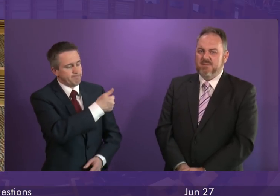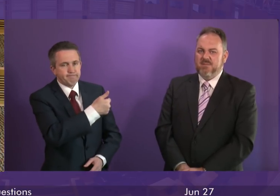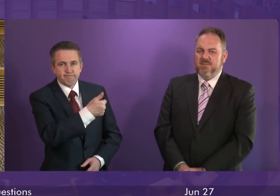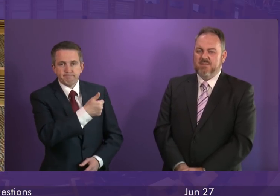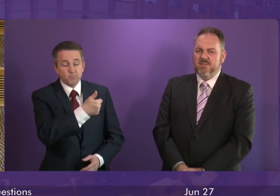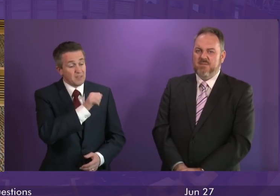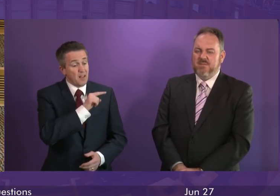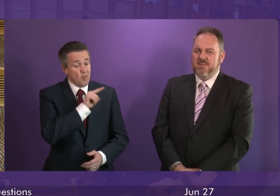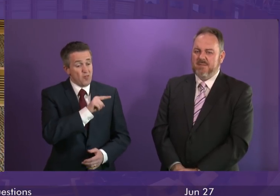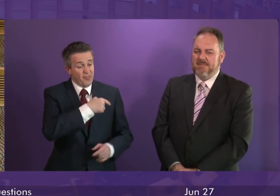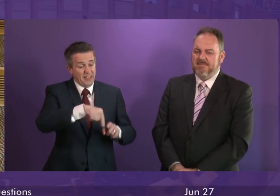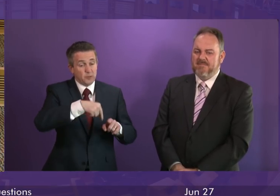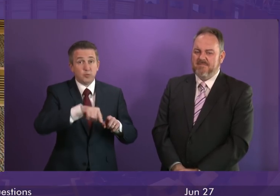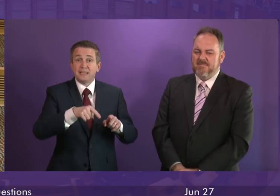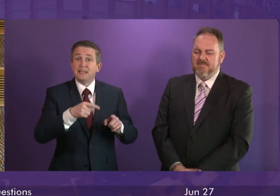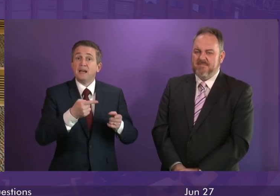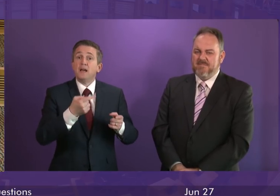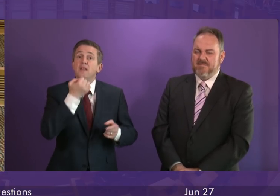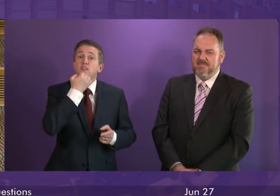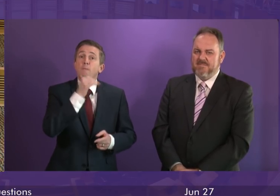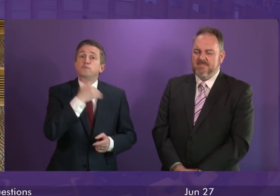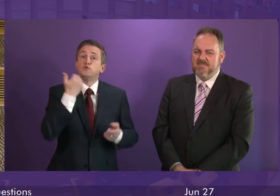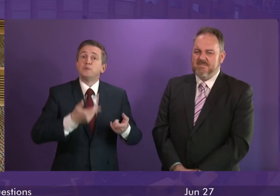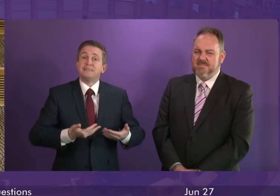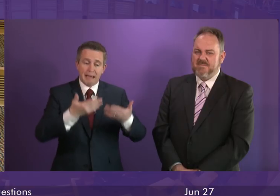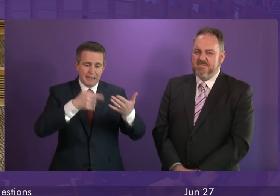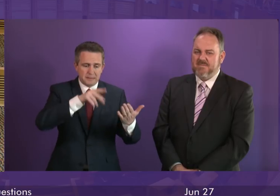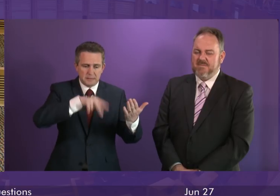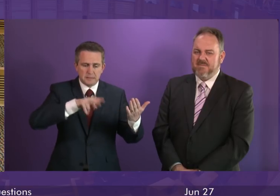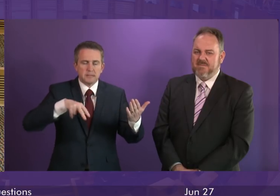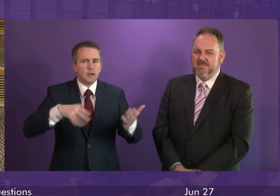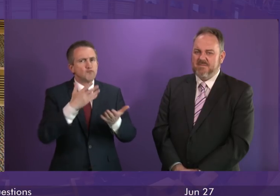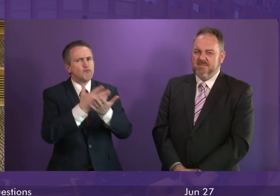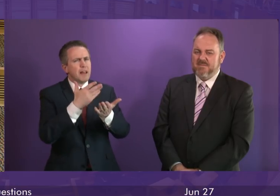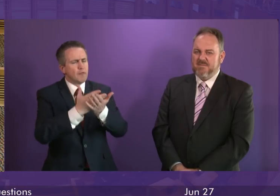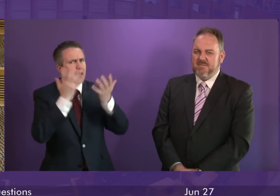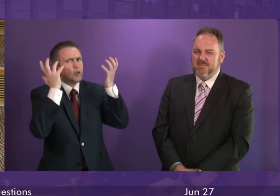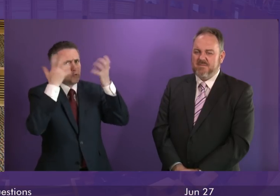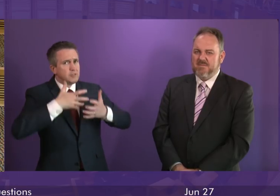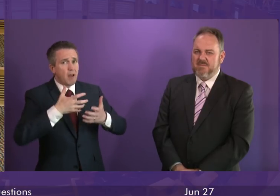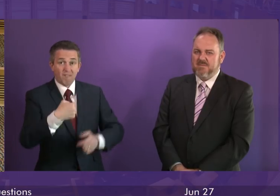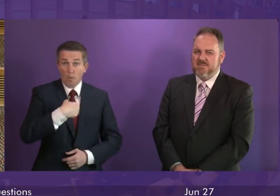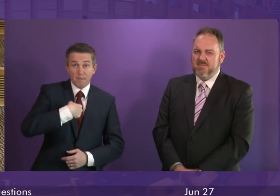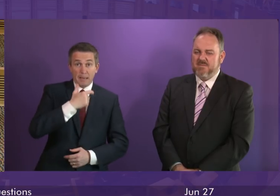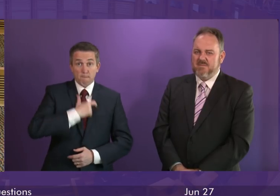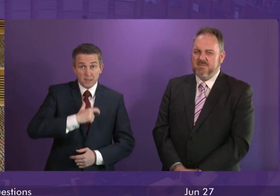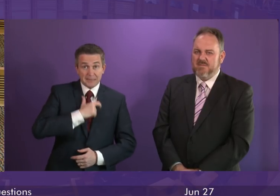statistics that were published this week on suicides are of course of concern, not just to me and to the government, but of concern to everybody across